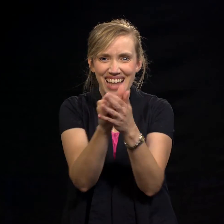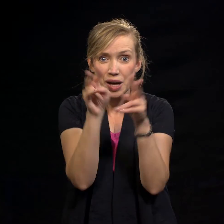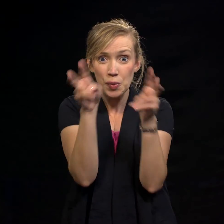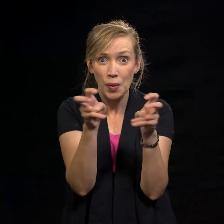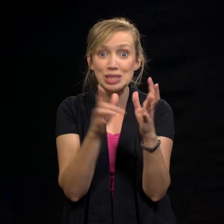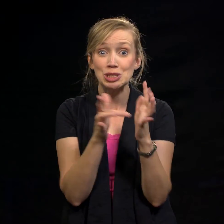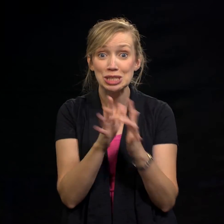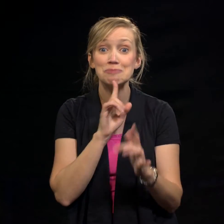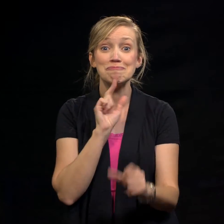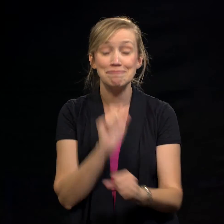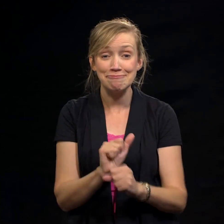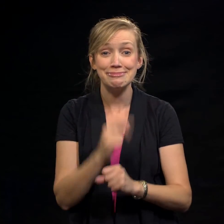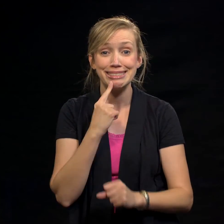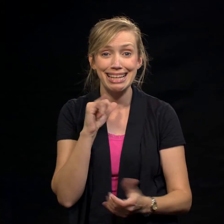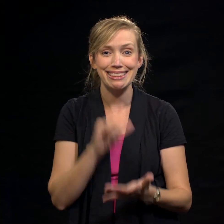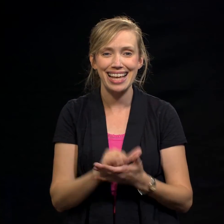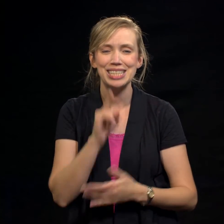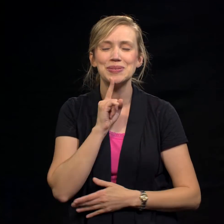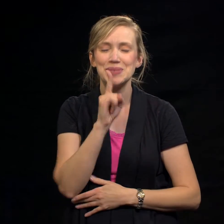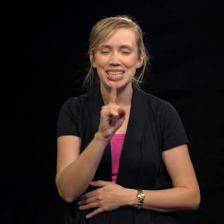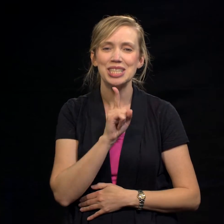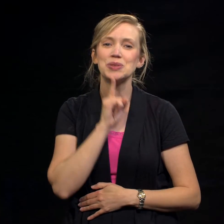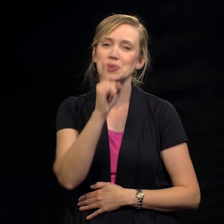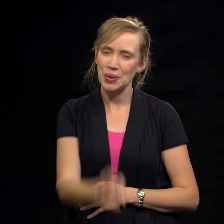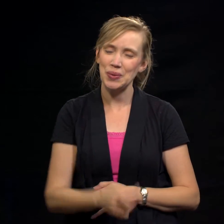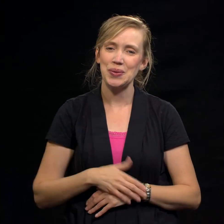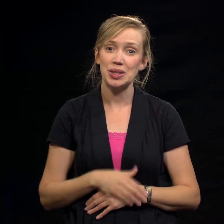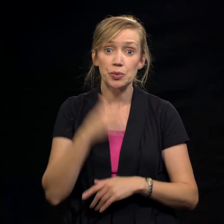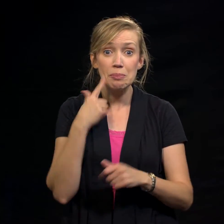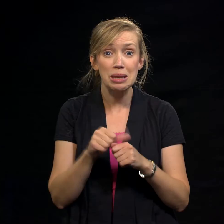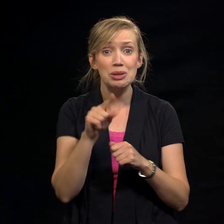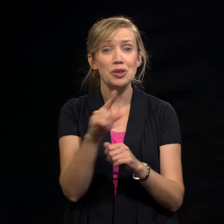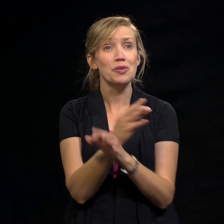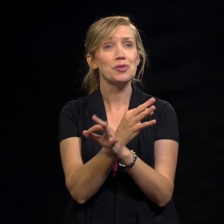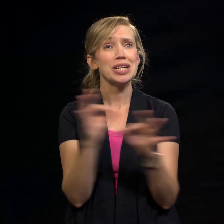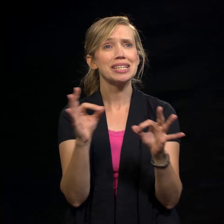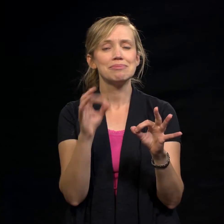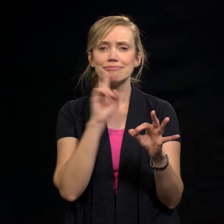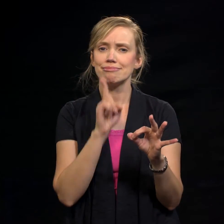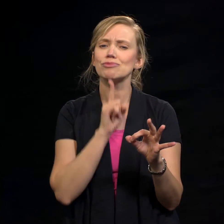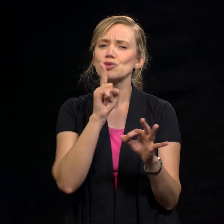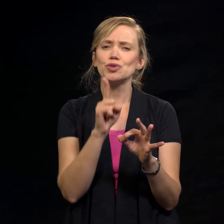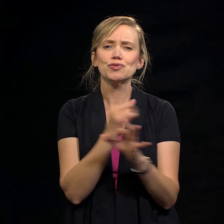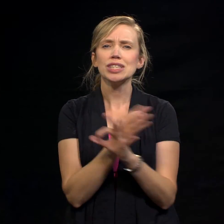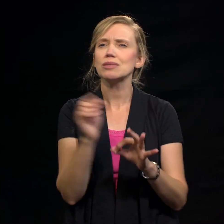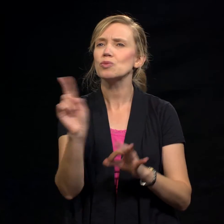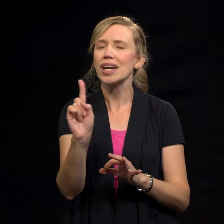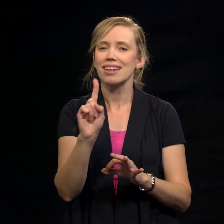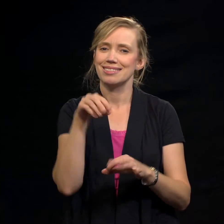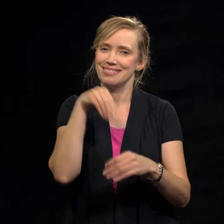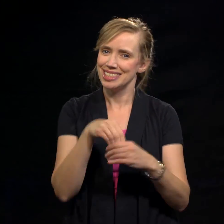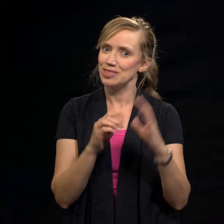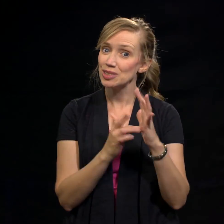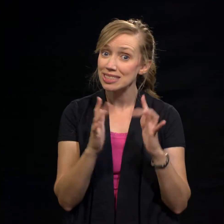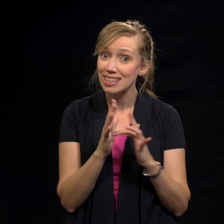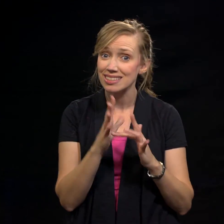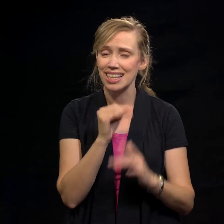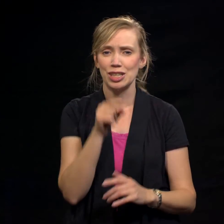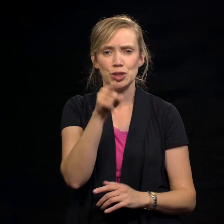Jesus really said it. It's really true. Today, as you remember freedom, remember the true freedom. It's found in Jesus, and you can be his